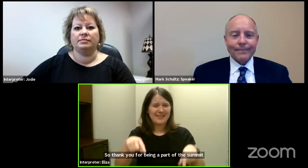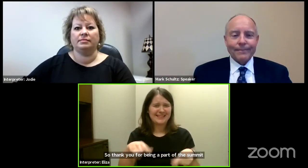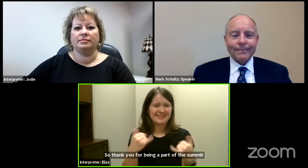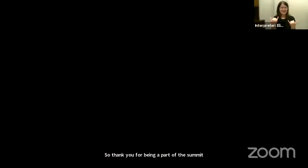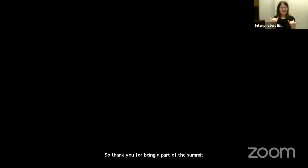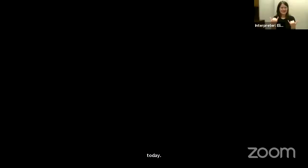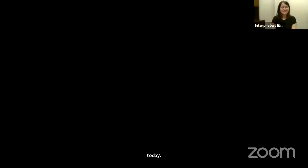Thank